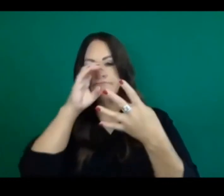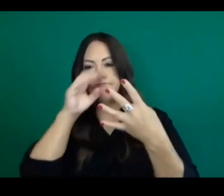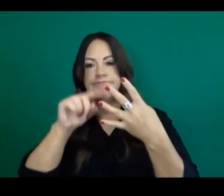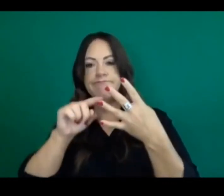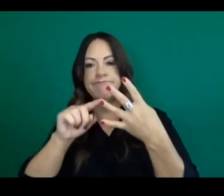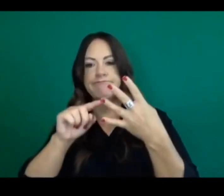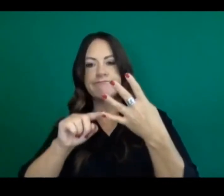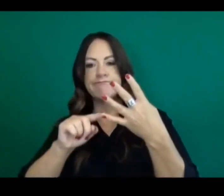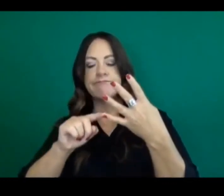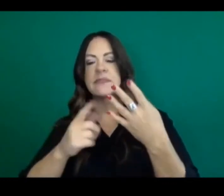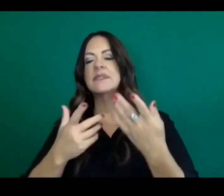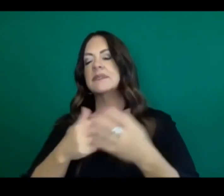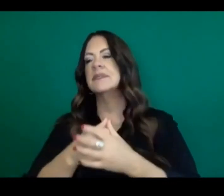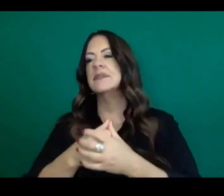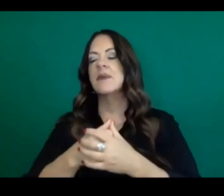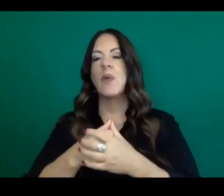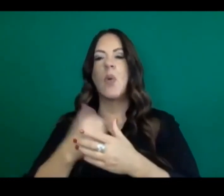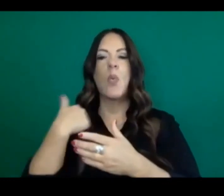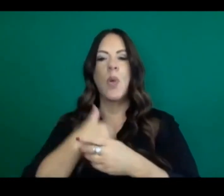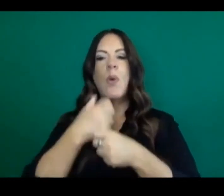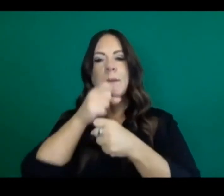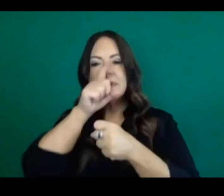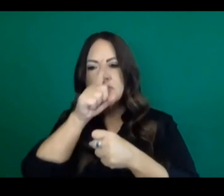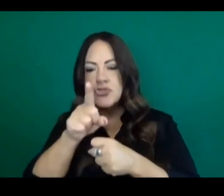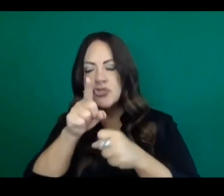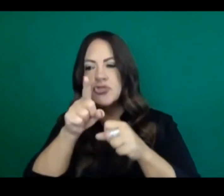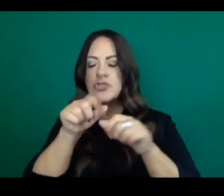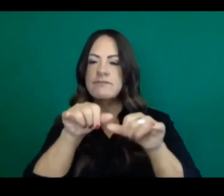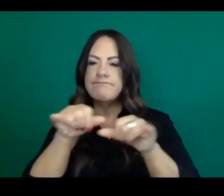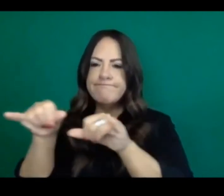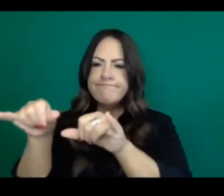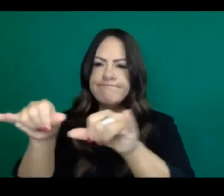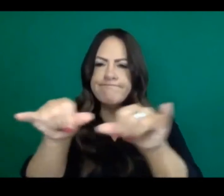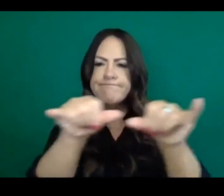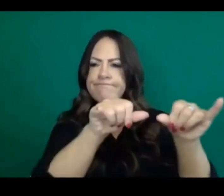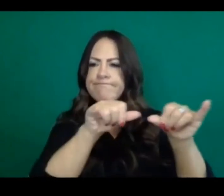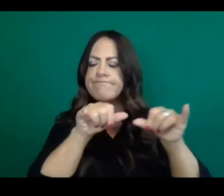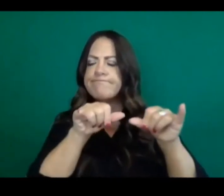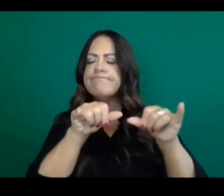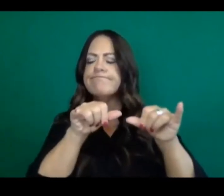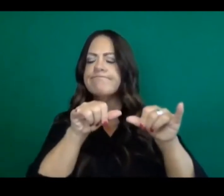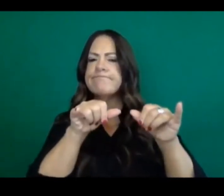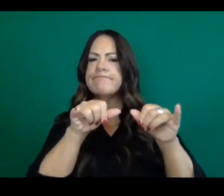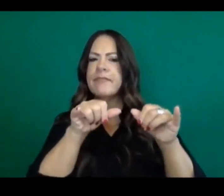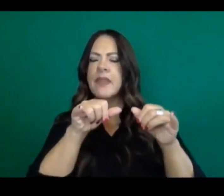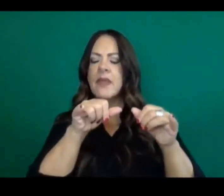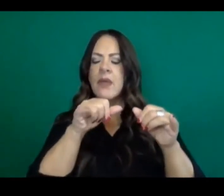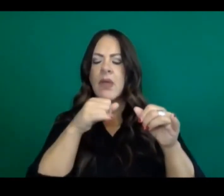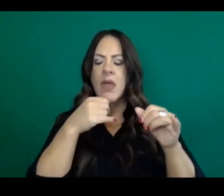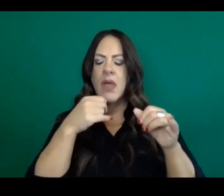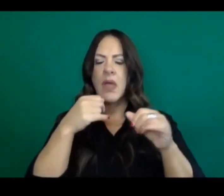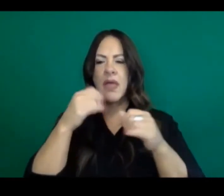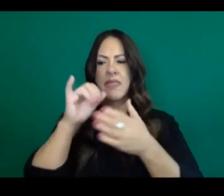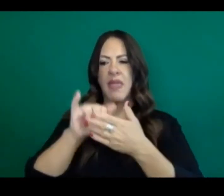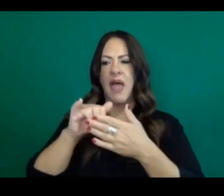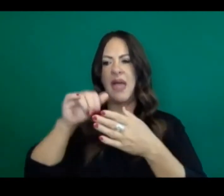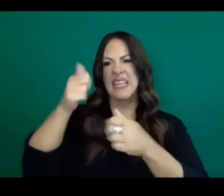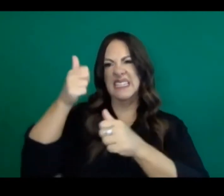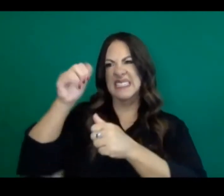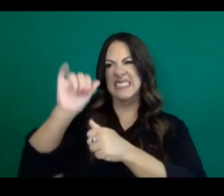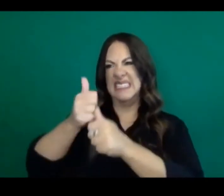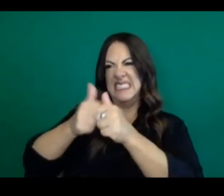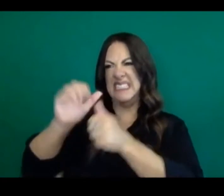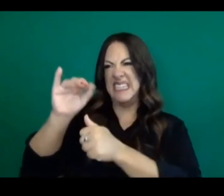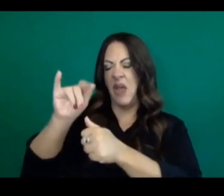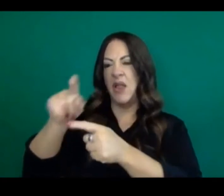sure that we had consistent data over a period of time of at least two reporting periods. Remember, we're going to be tracking